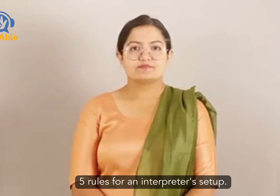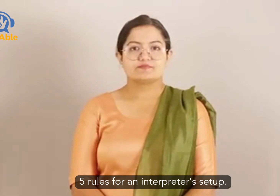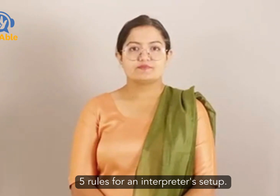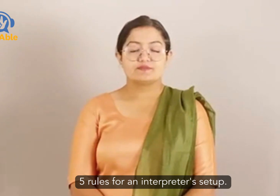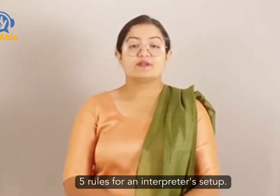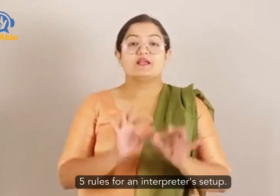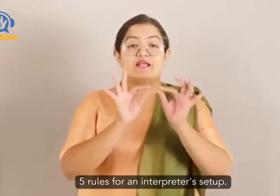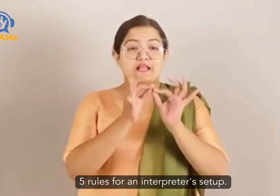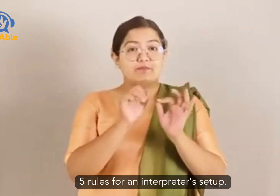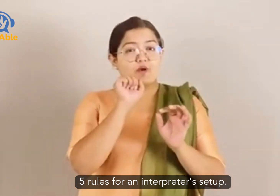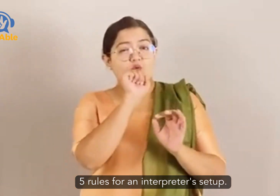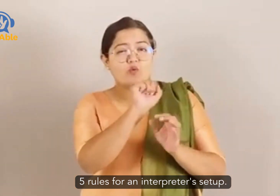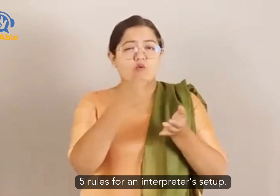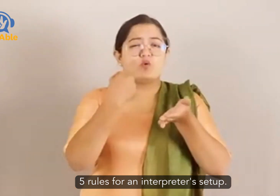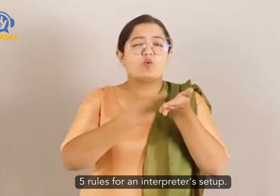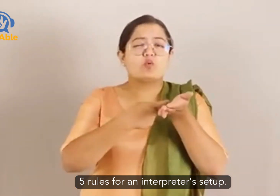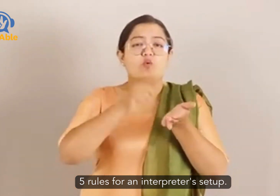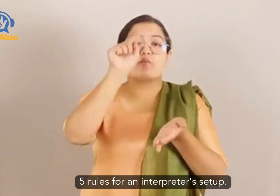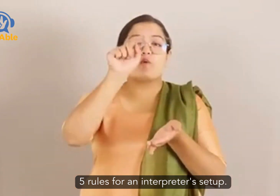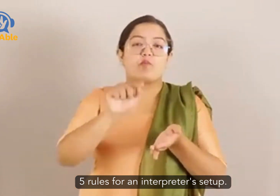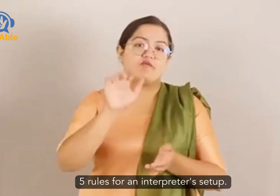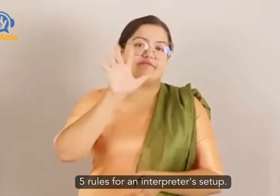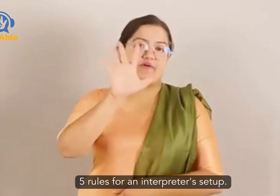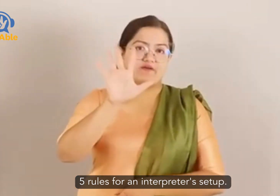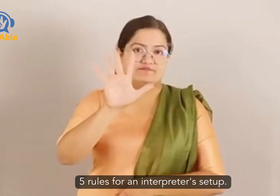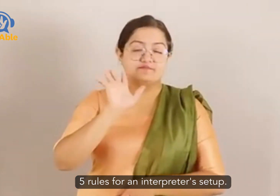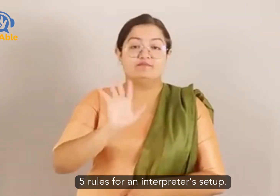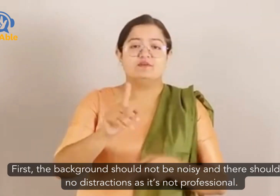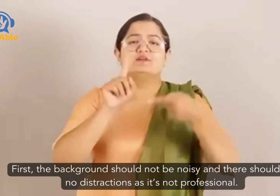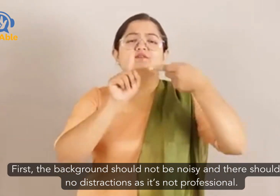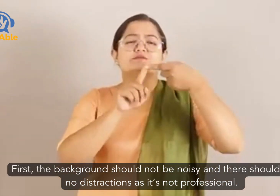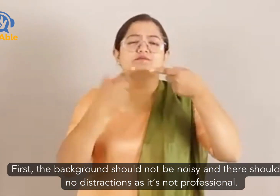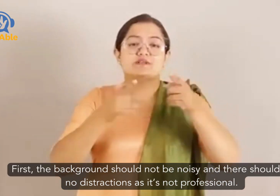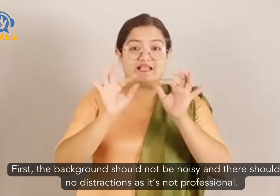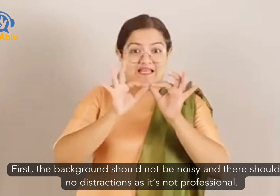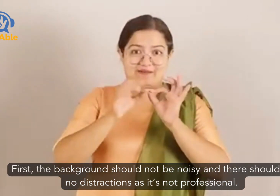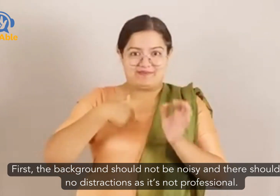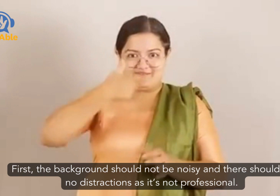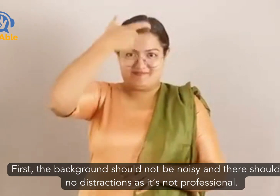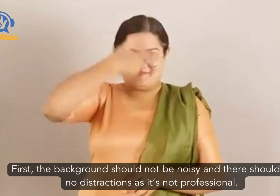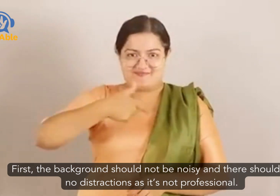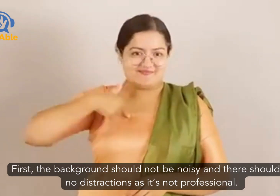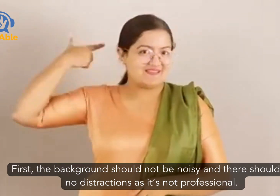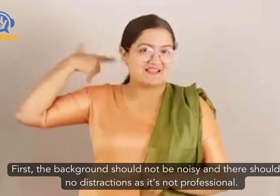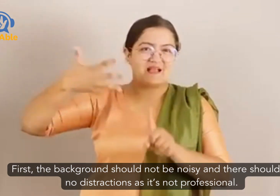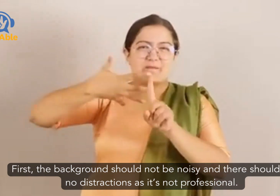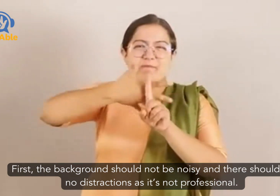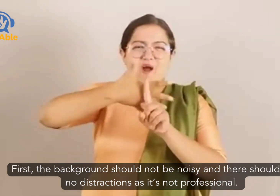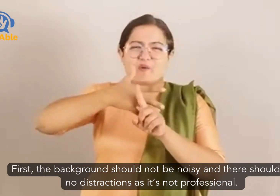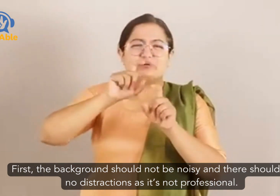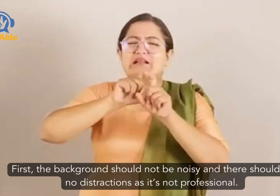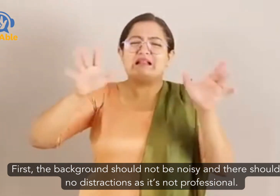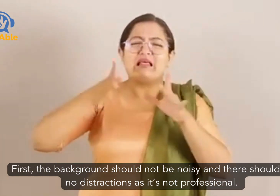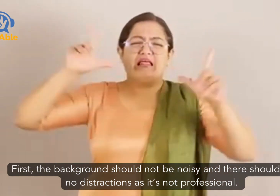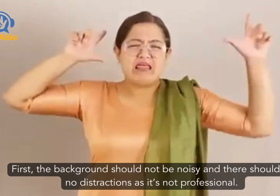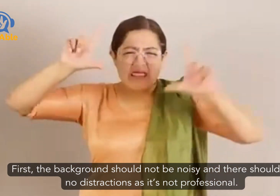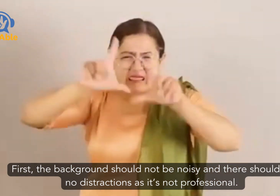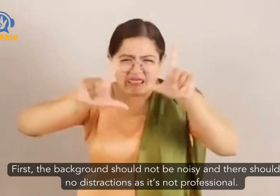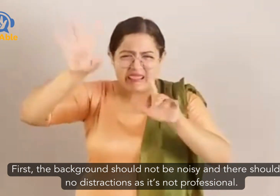five rules for an interpreter setup first the background should not be noisy and there should be no